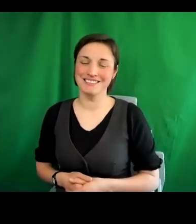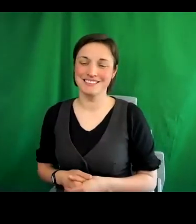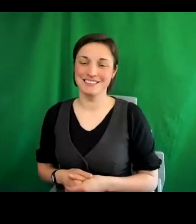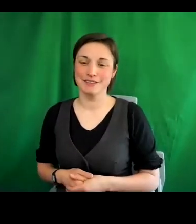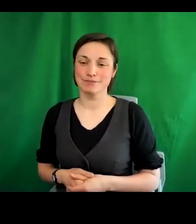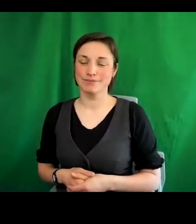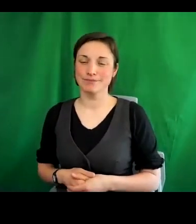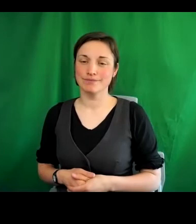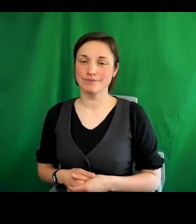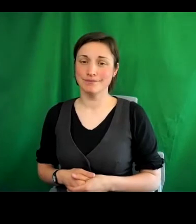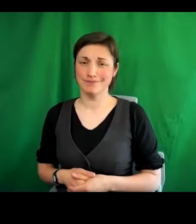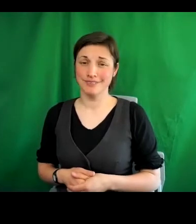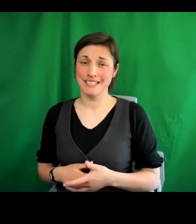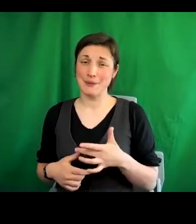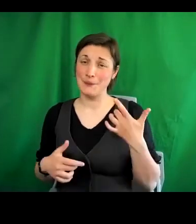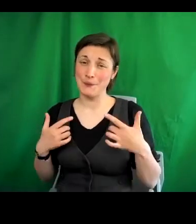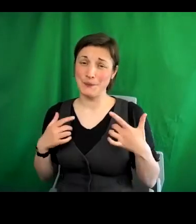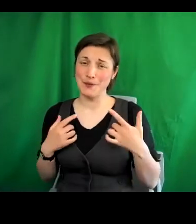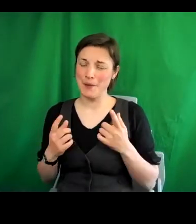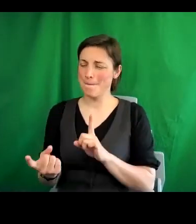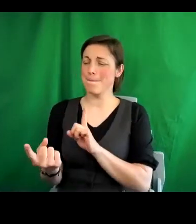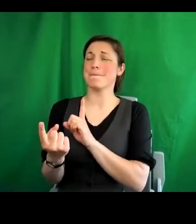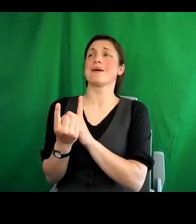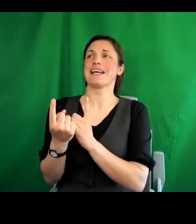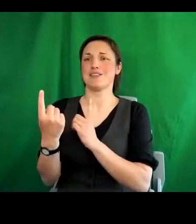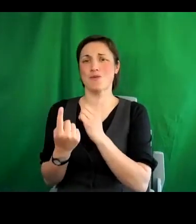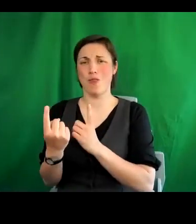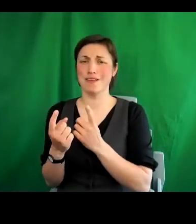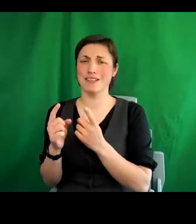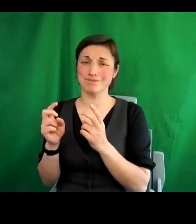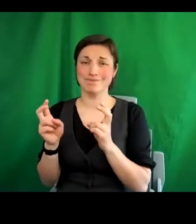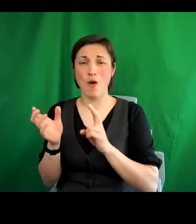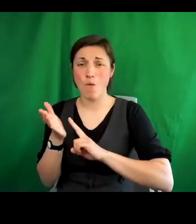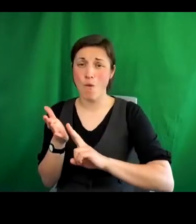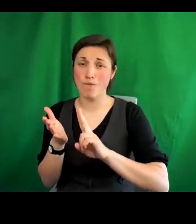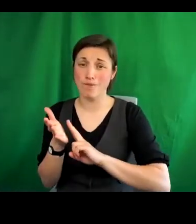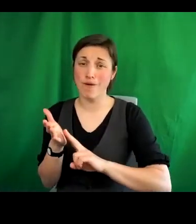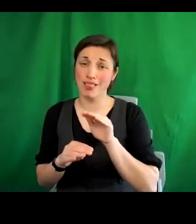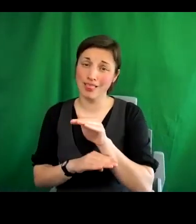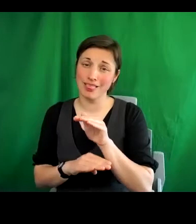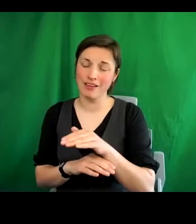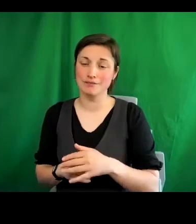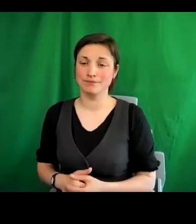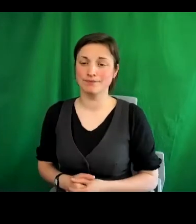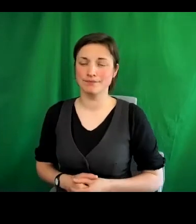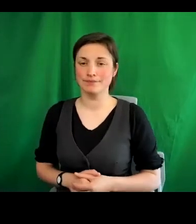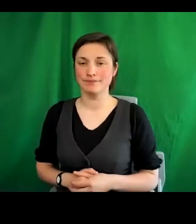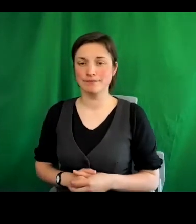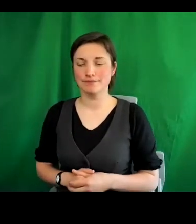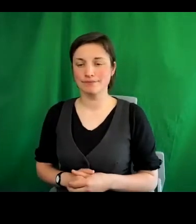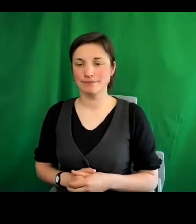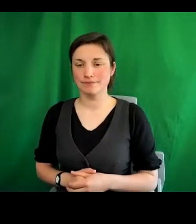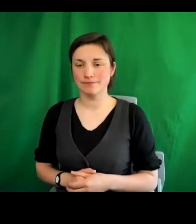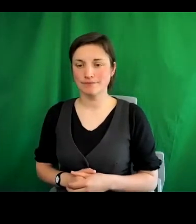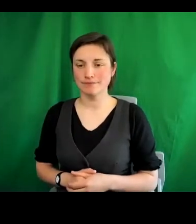meeting each other in more normal times. I very much welcome the opportunity